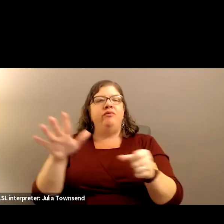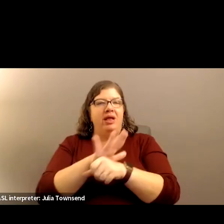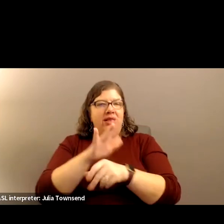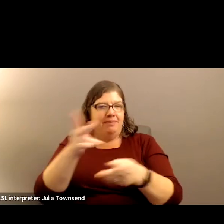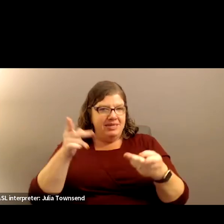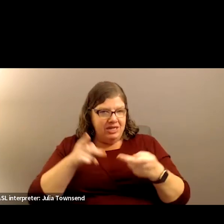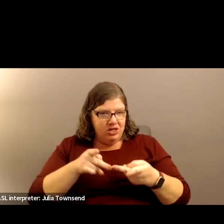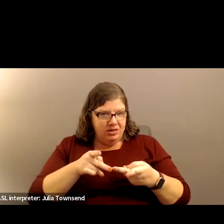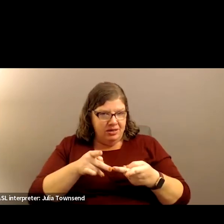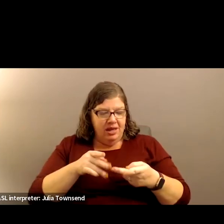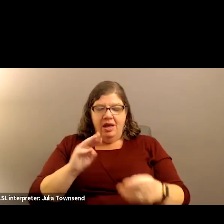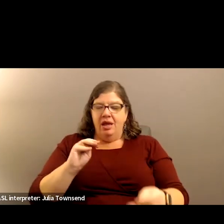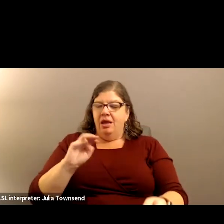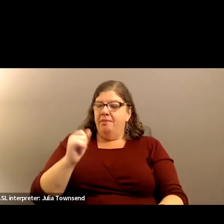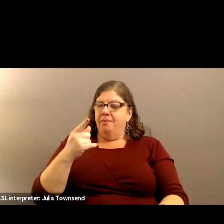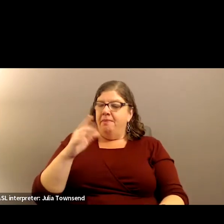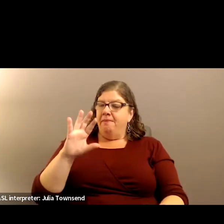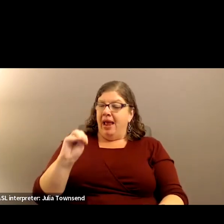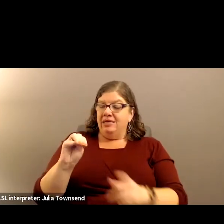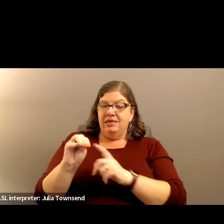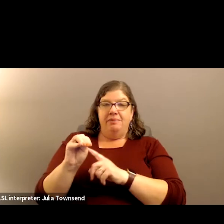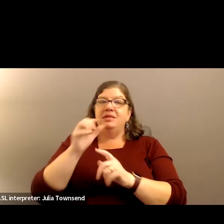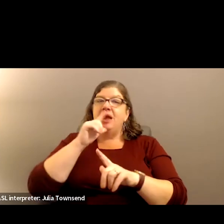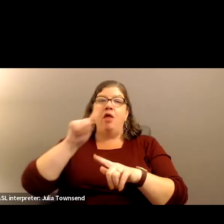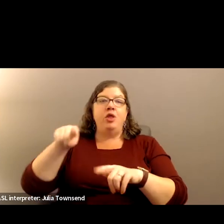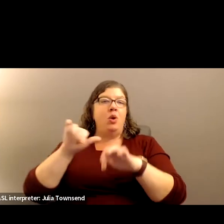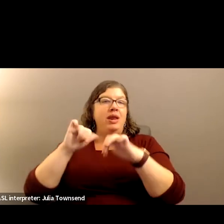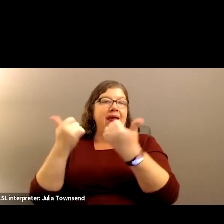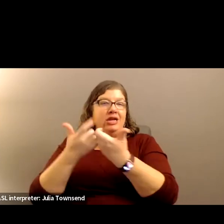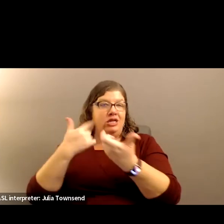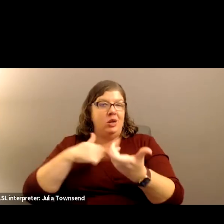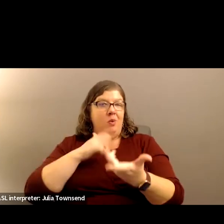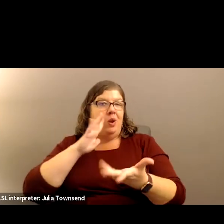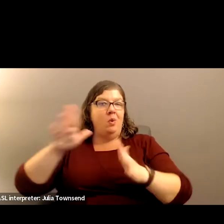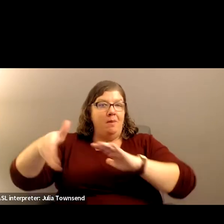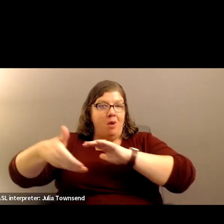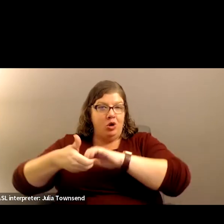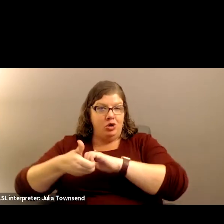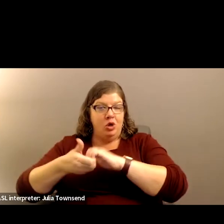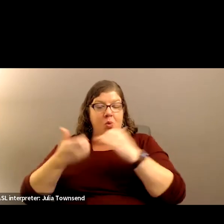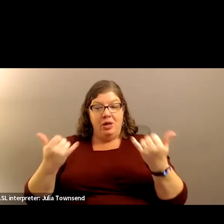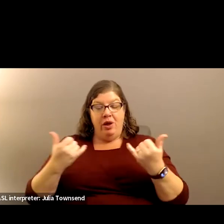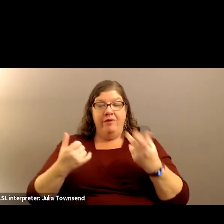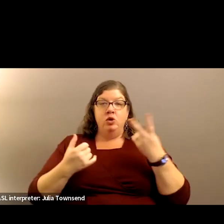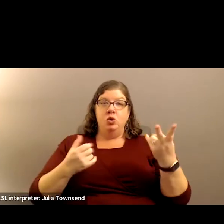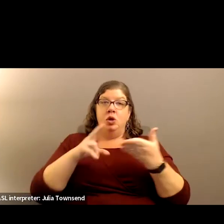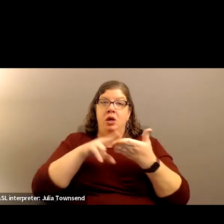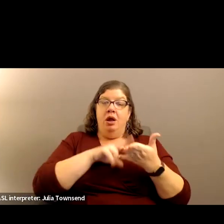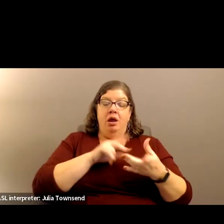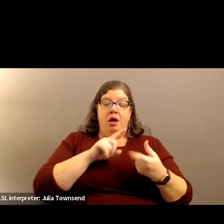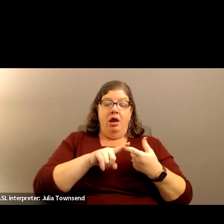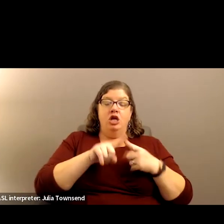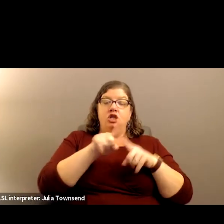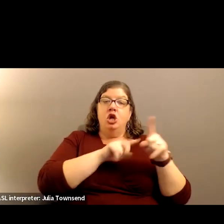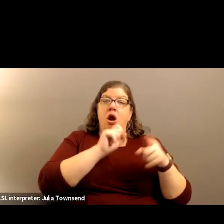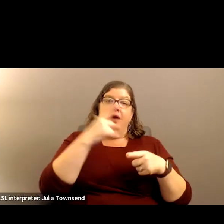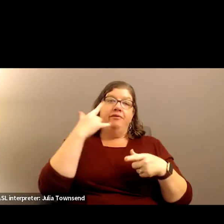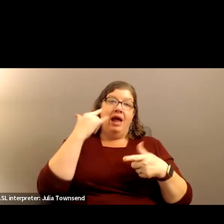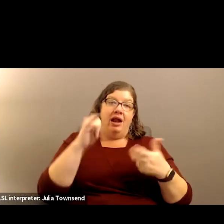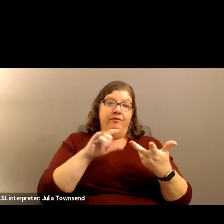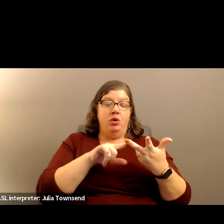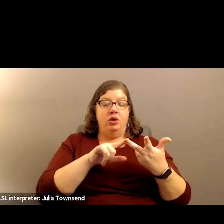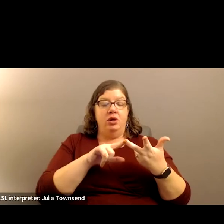out that Maxim would not be our only agency that we're partnering with. We have two current contracts with Star of California and with